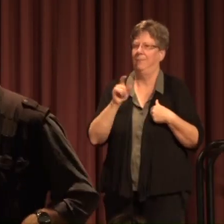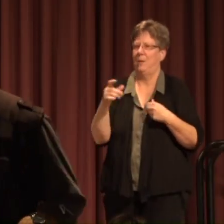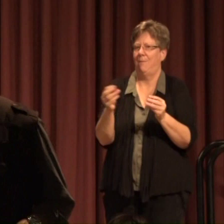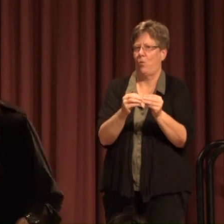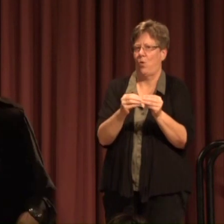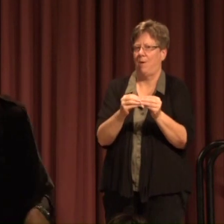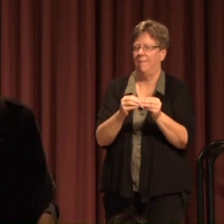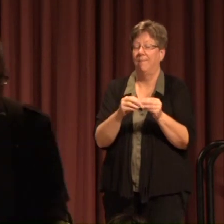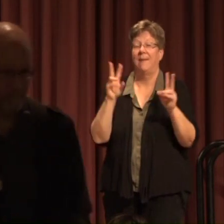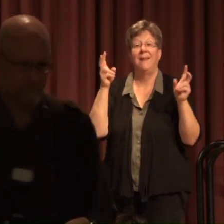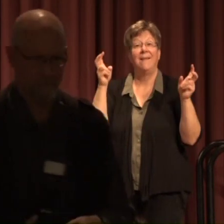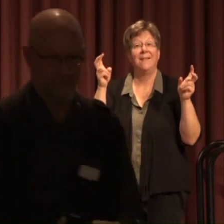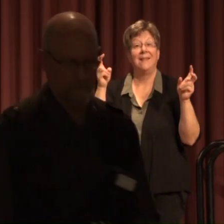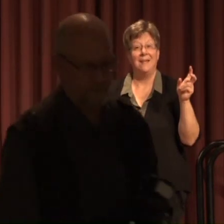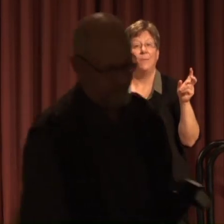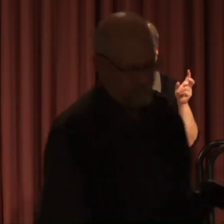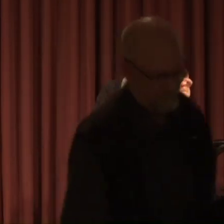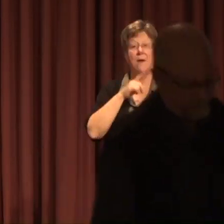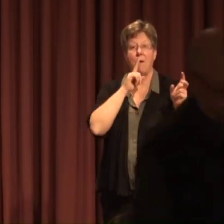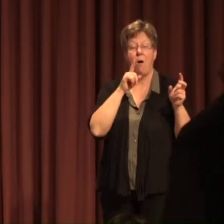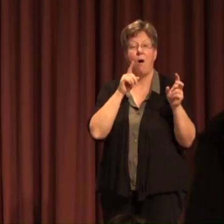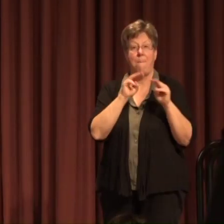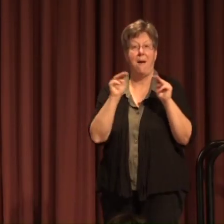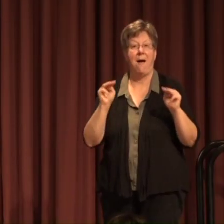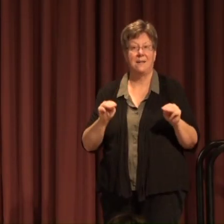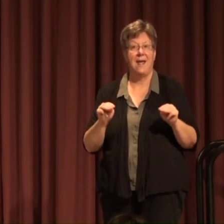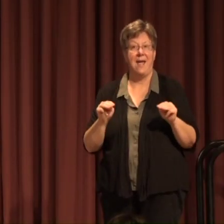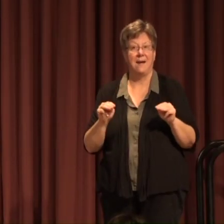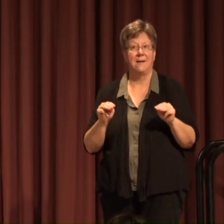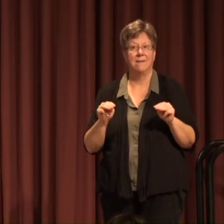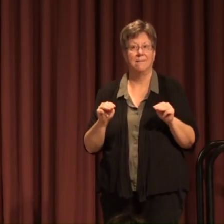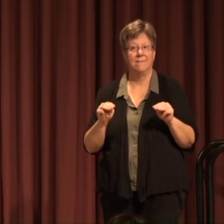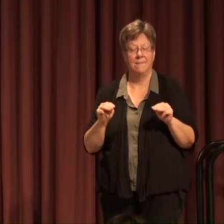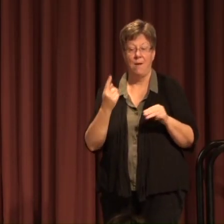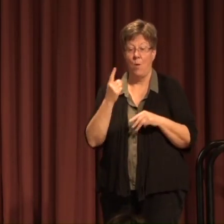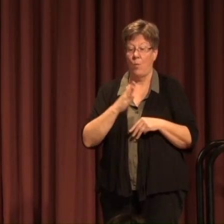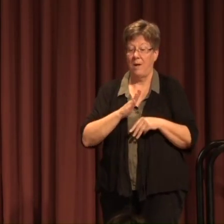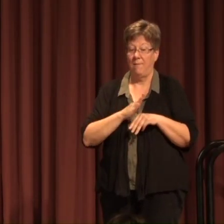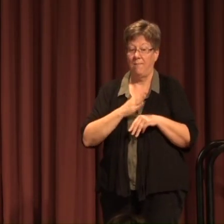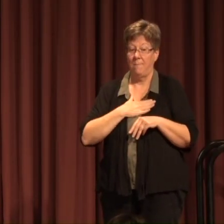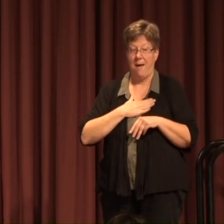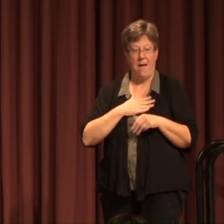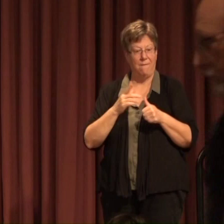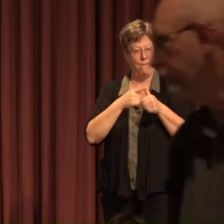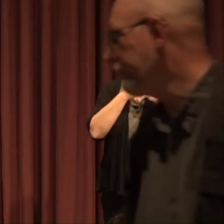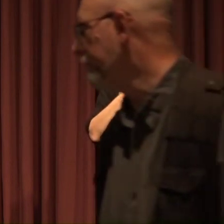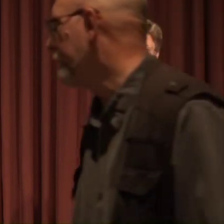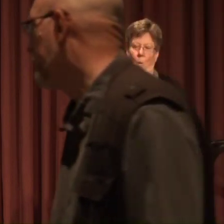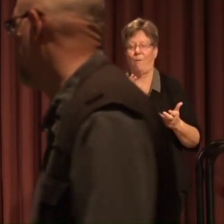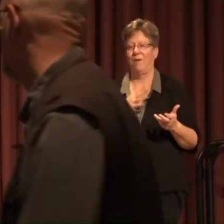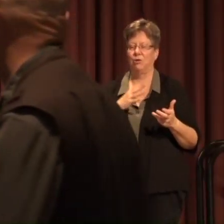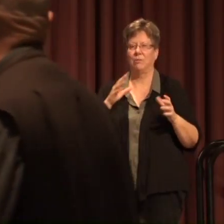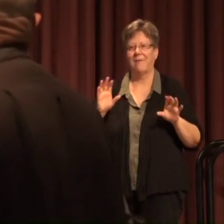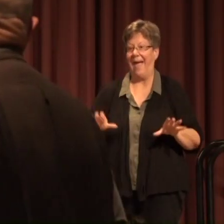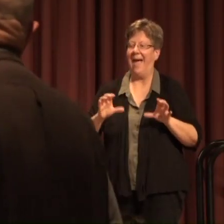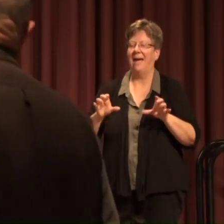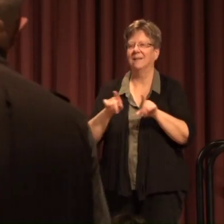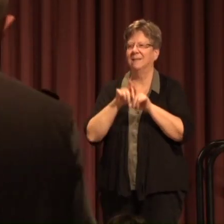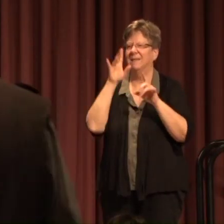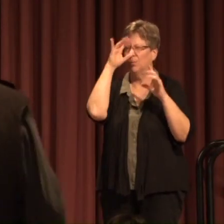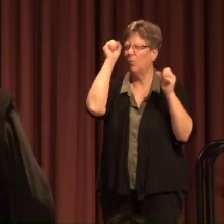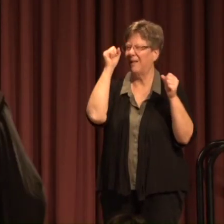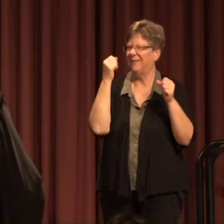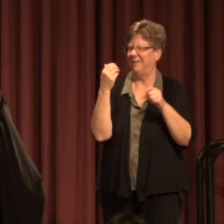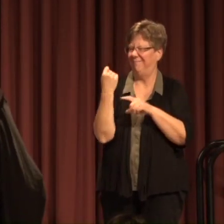Our theme is we are Montana One of my first Official acts as president